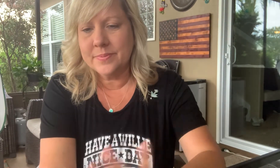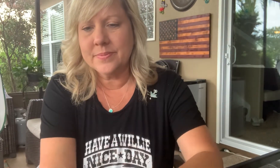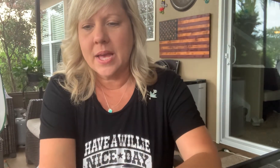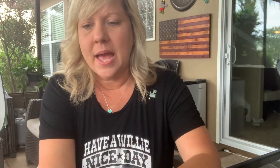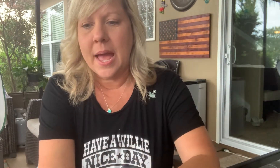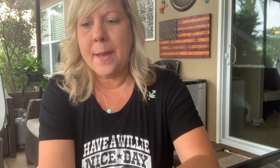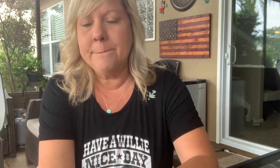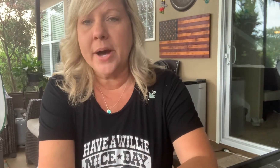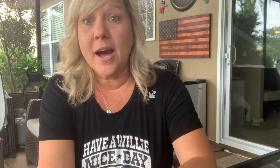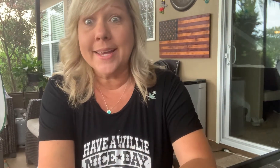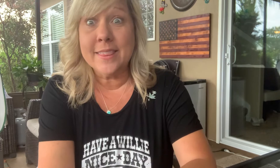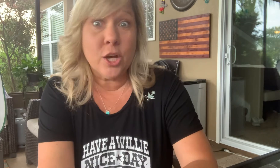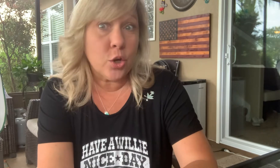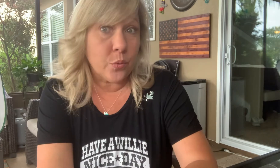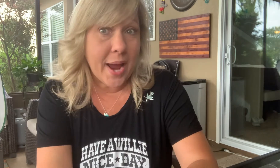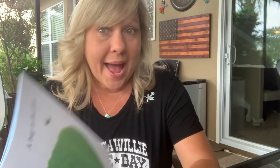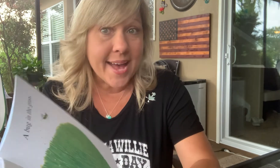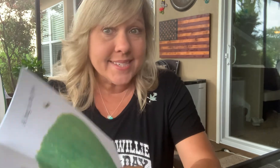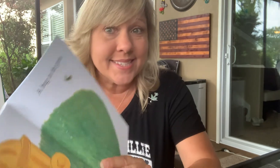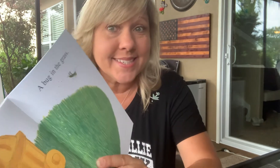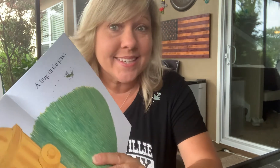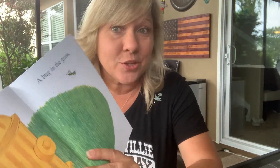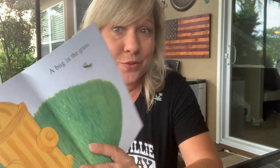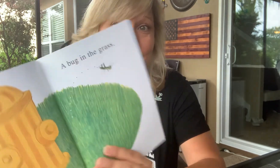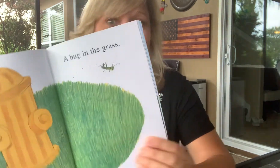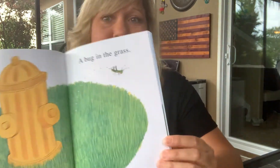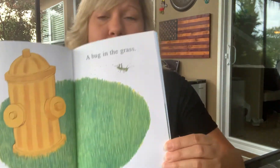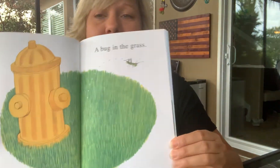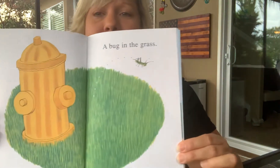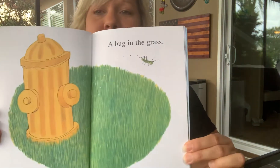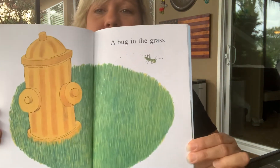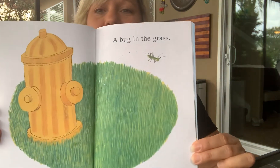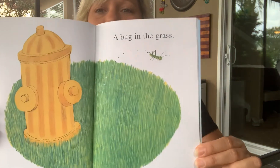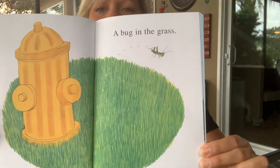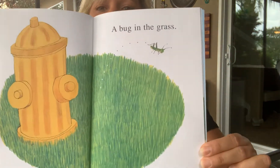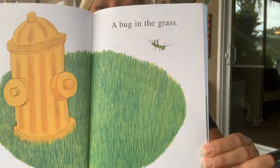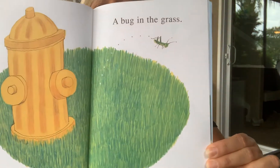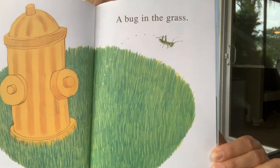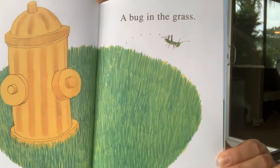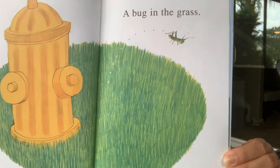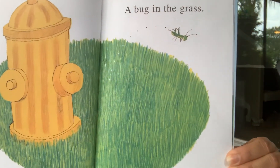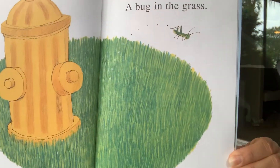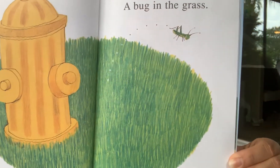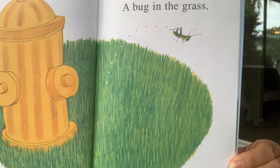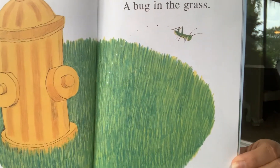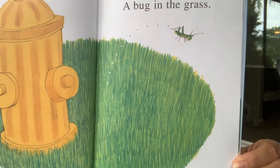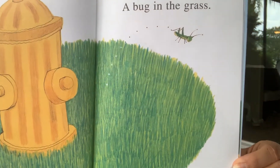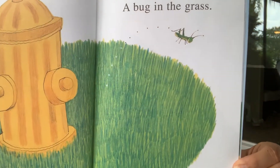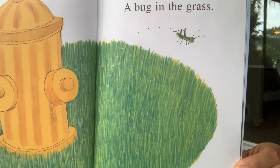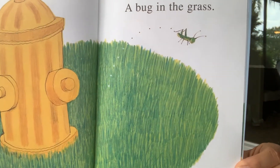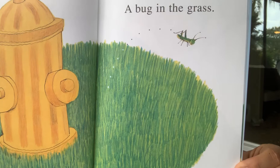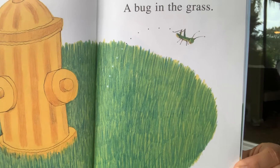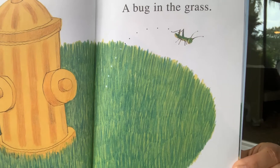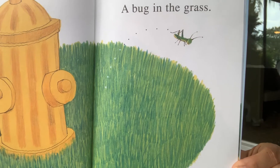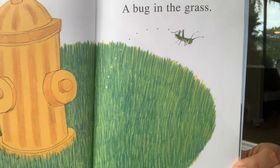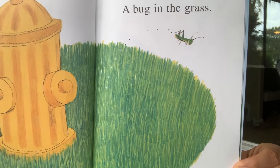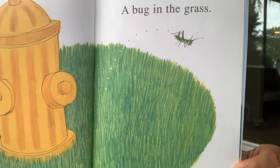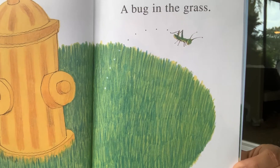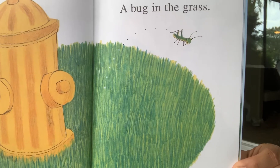A bug in the grass. You know this word I just taught you. You can sign bug and